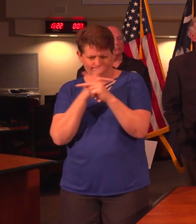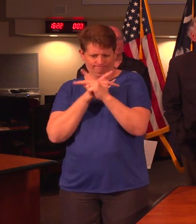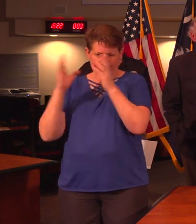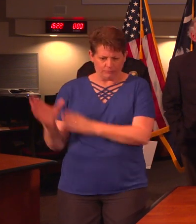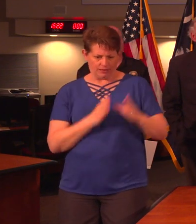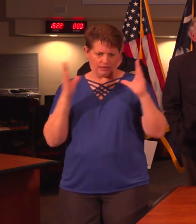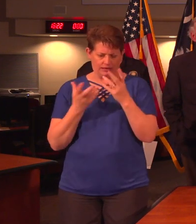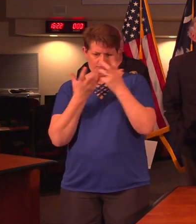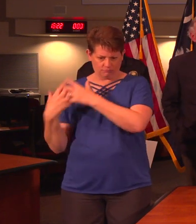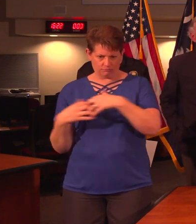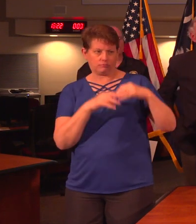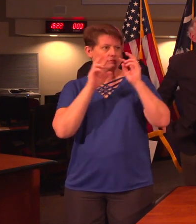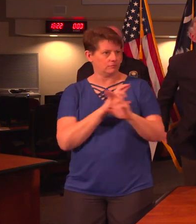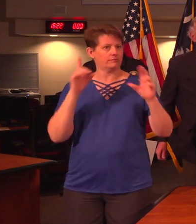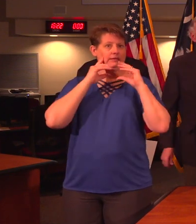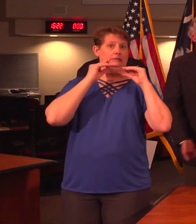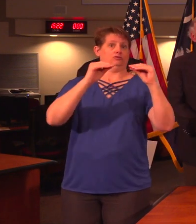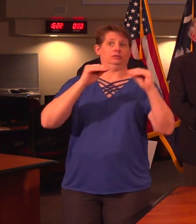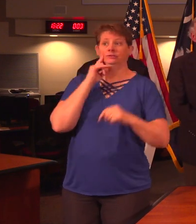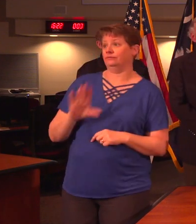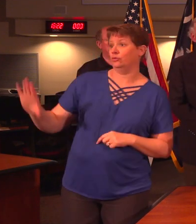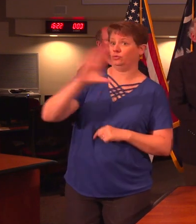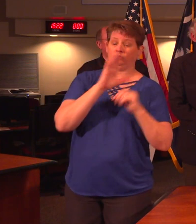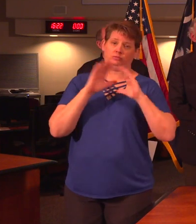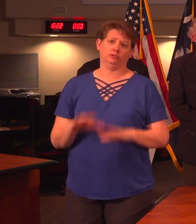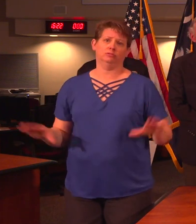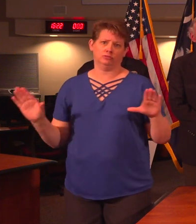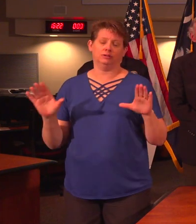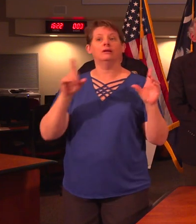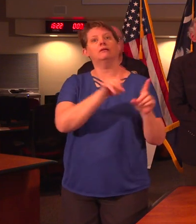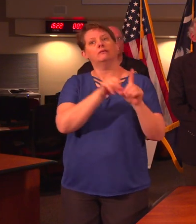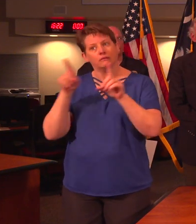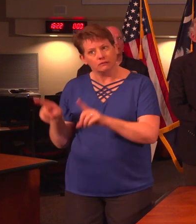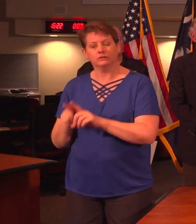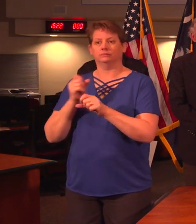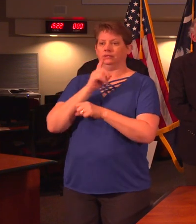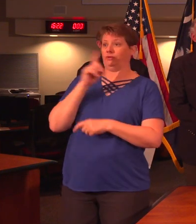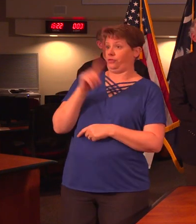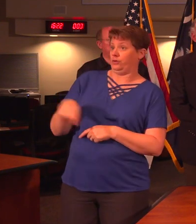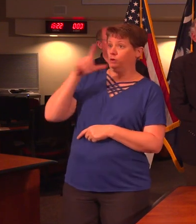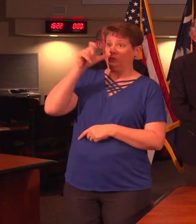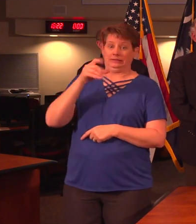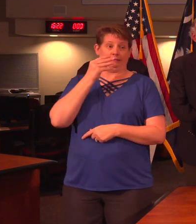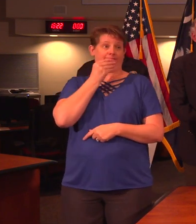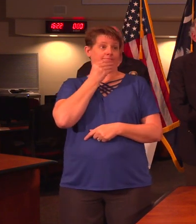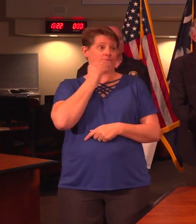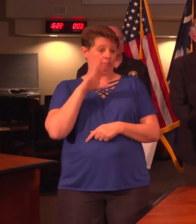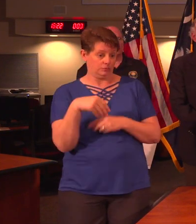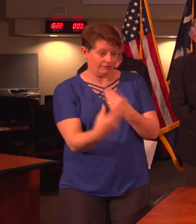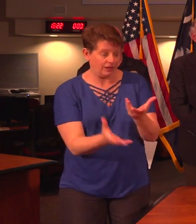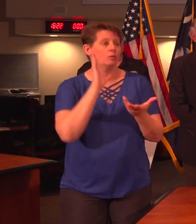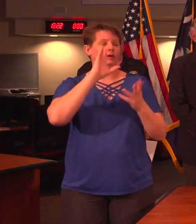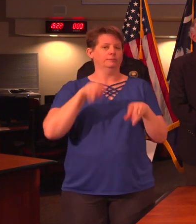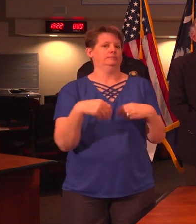to continue instruction for your children and also to be sure that those who need to be fed will be